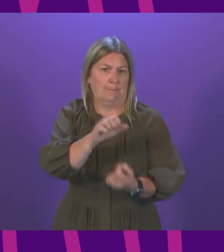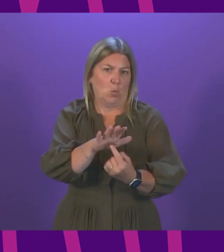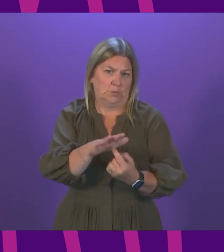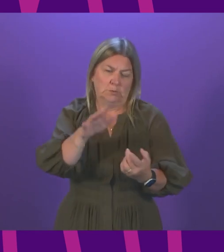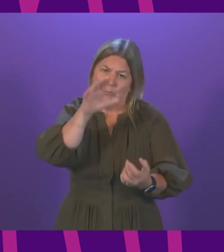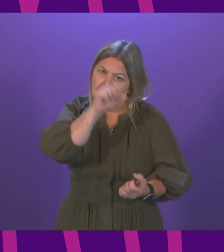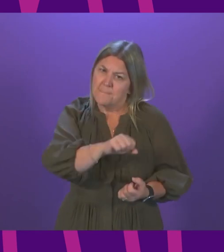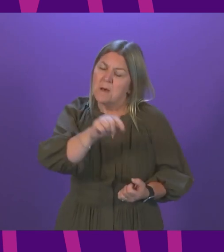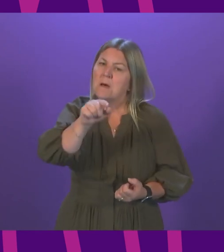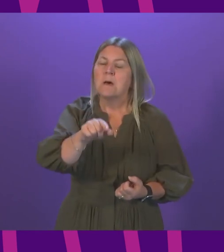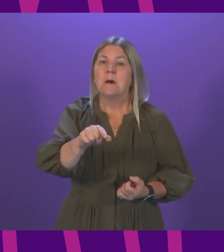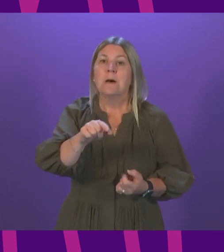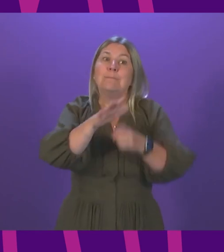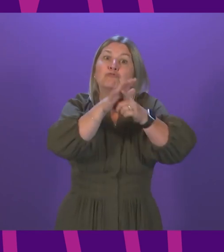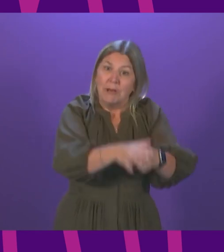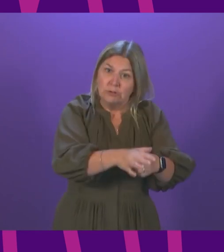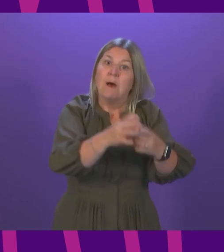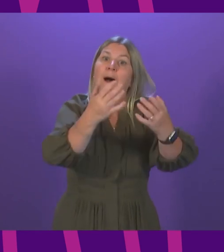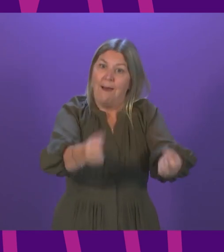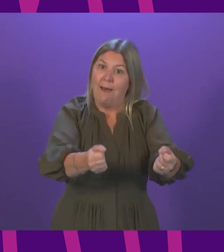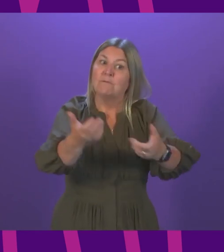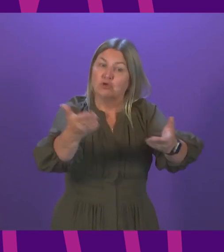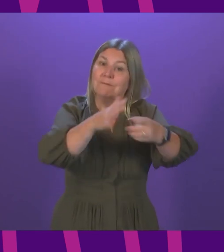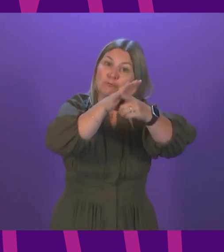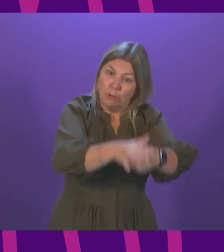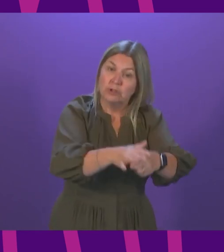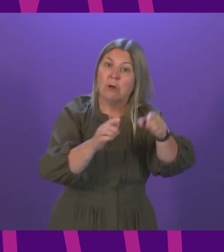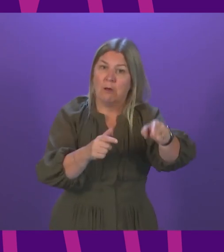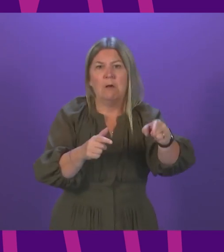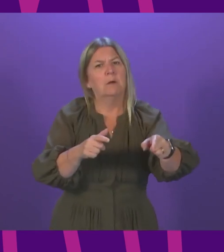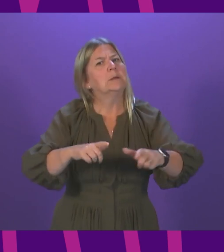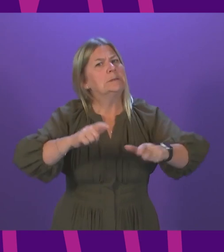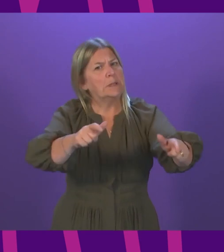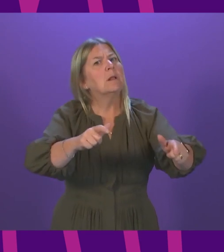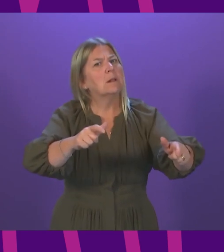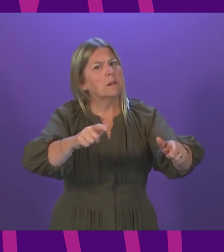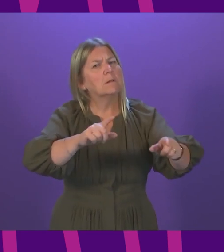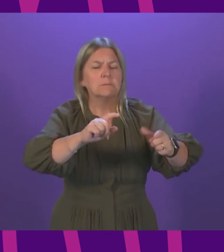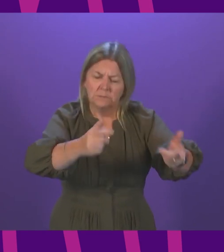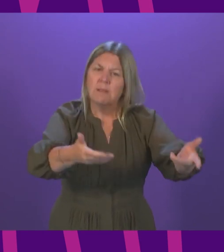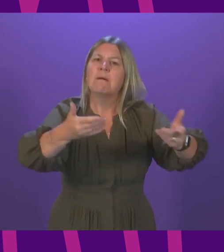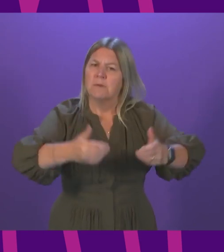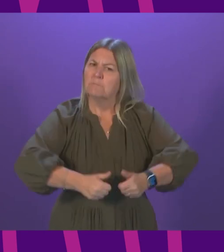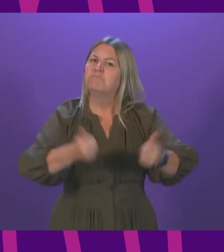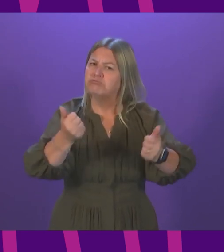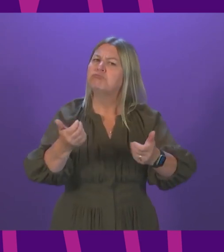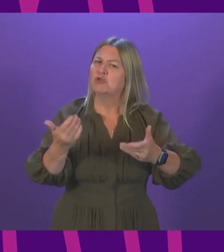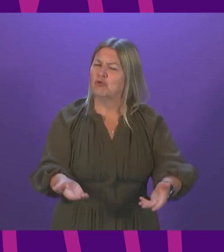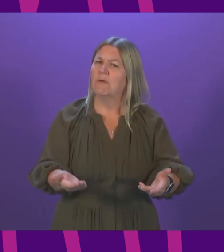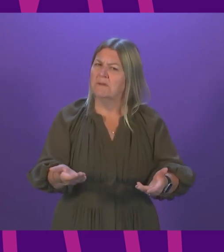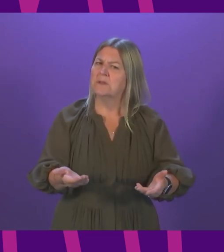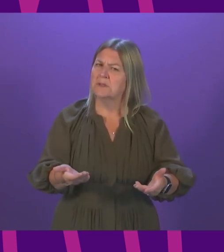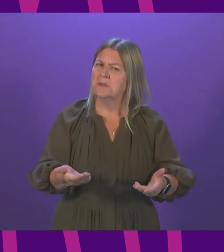the significant pressures our service is under, they continue to deliver a highly effective response to our high-acuity patients